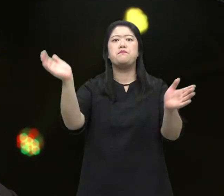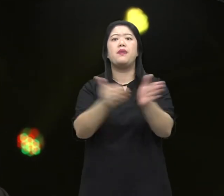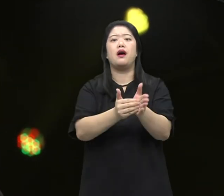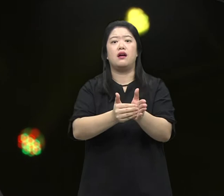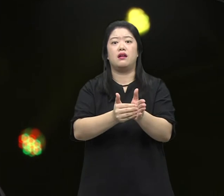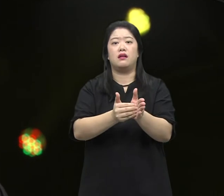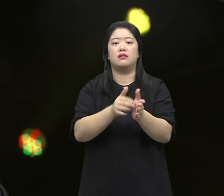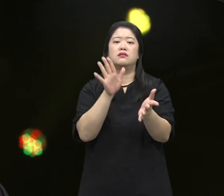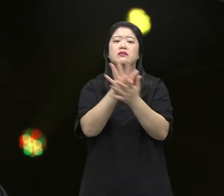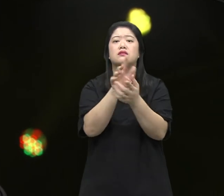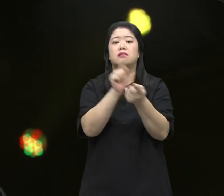The Lord said that.